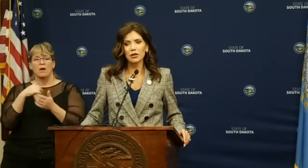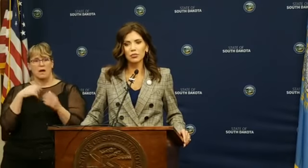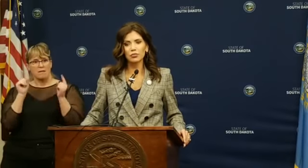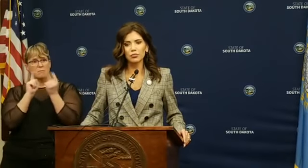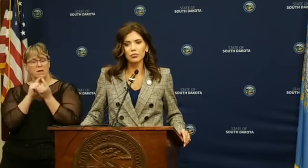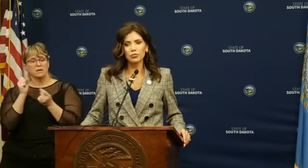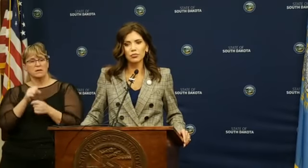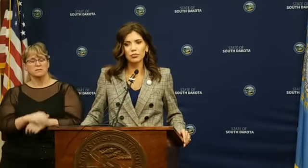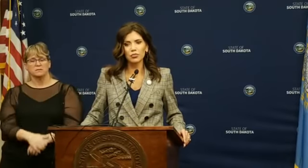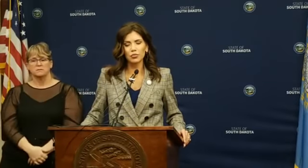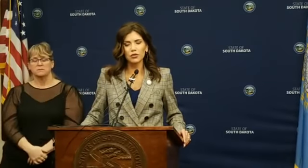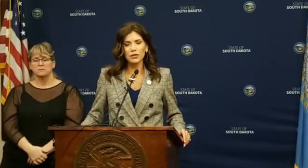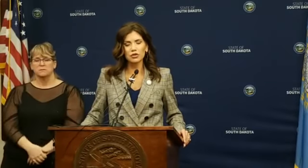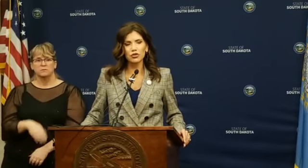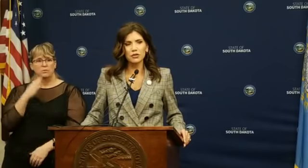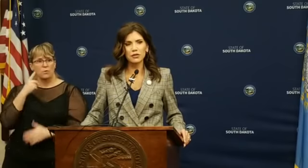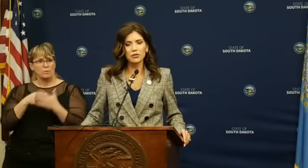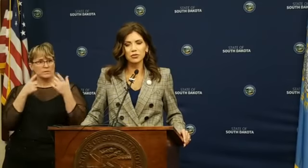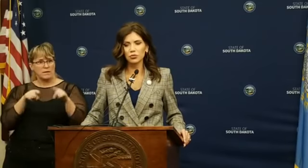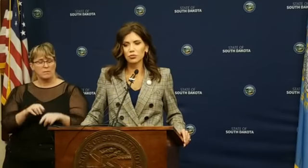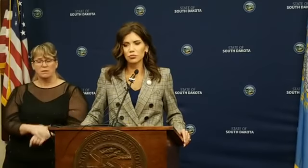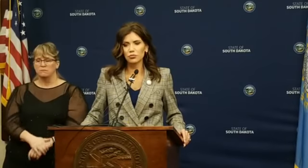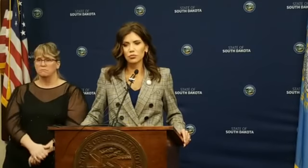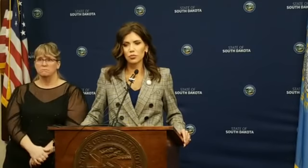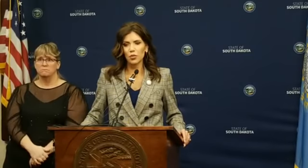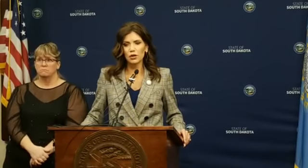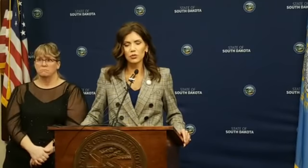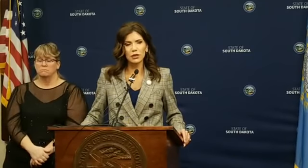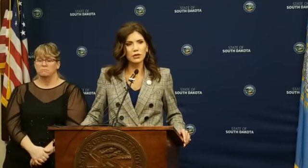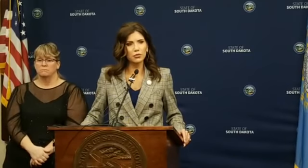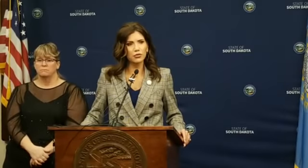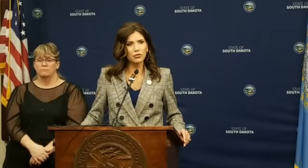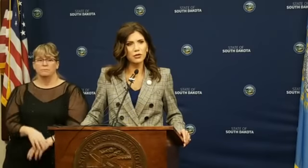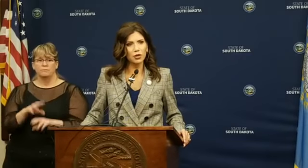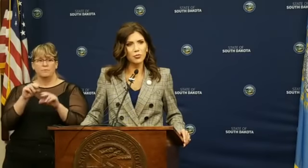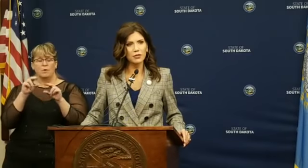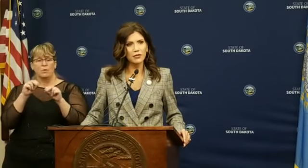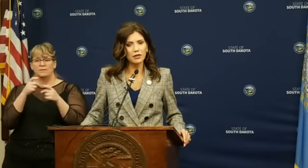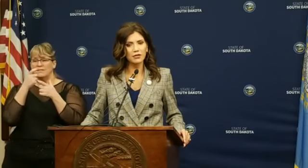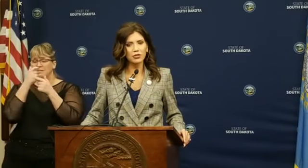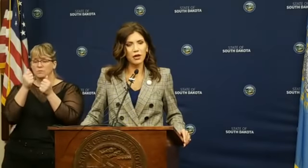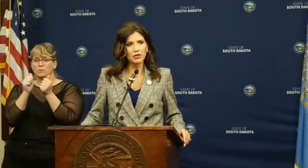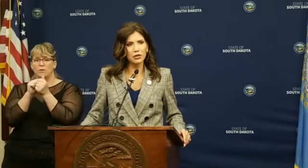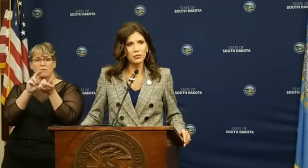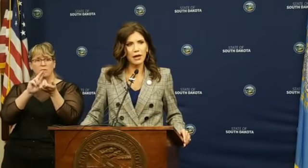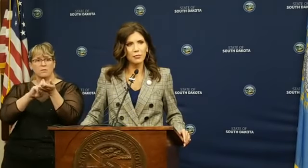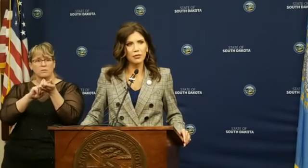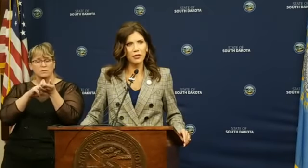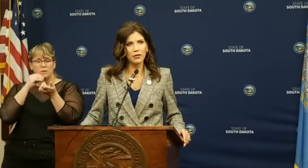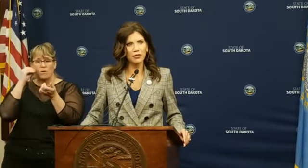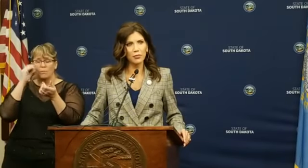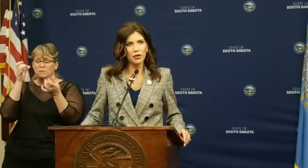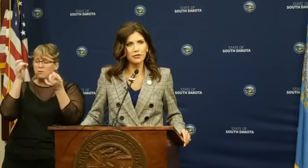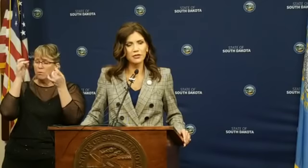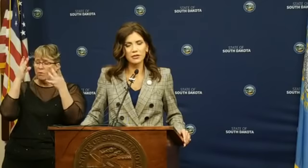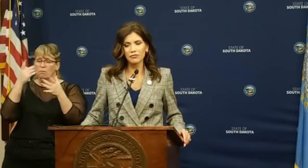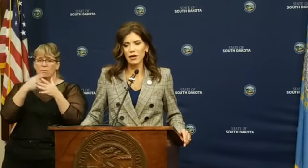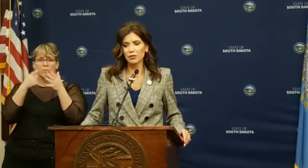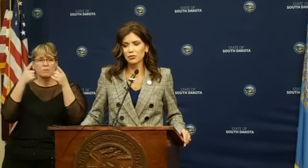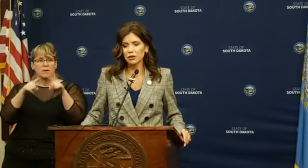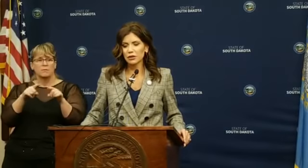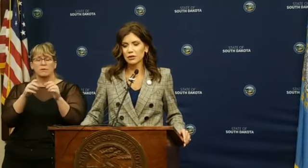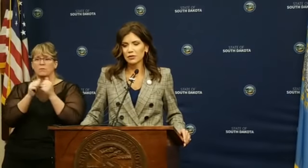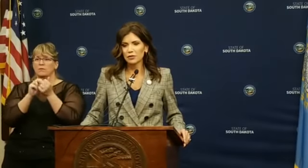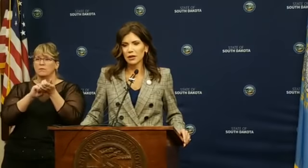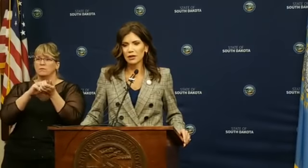just, it's interesting to watch what he did with nursing homes. I think it's a tragedy what happened there and the policies he